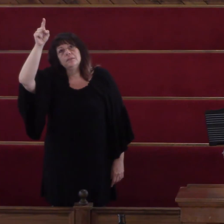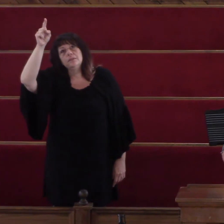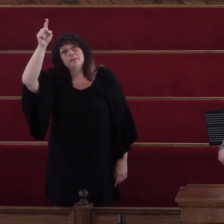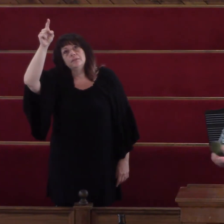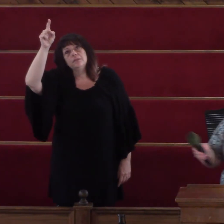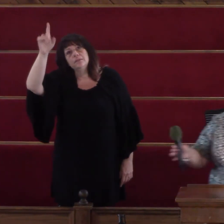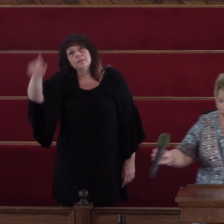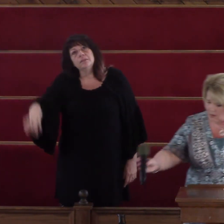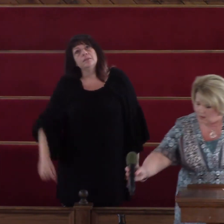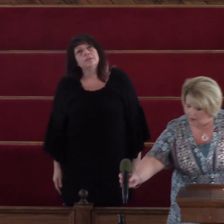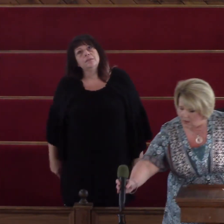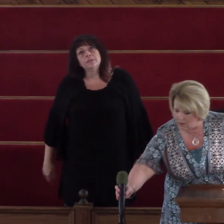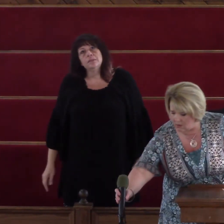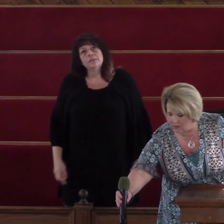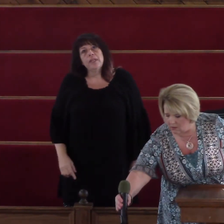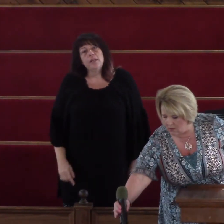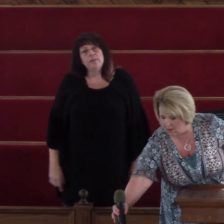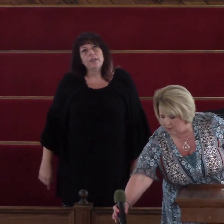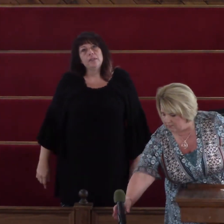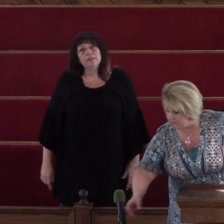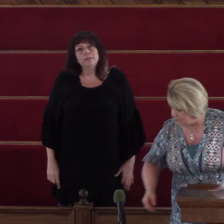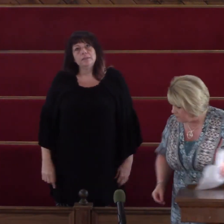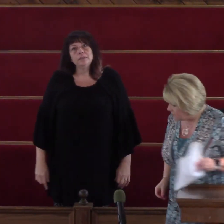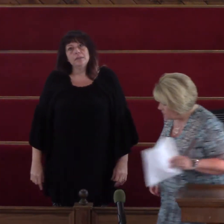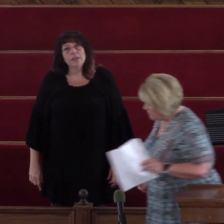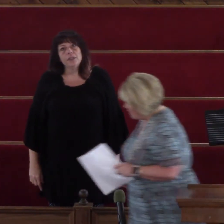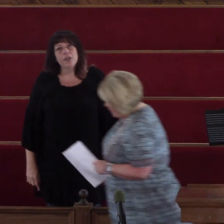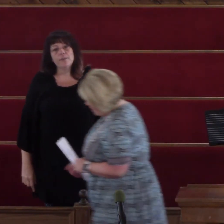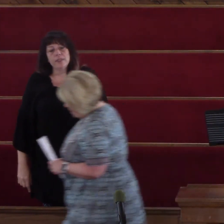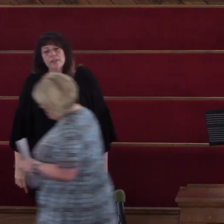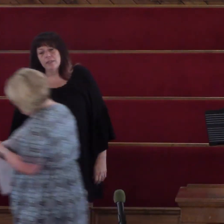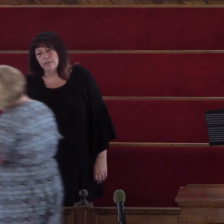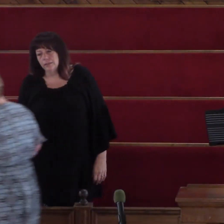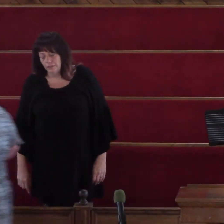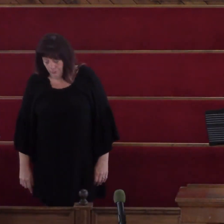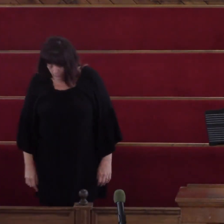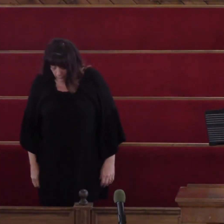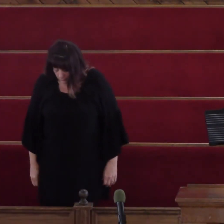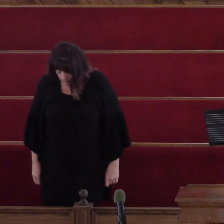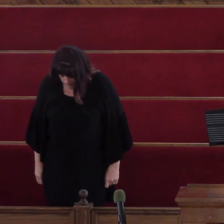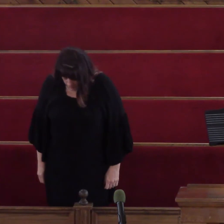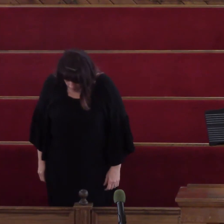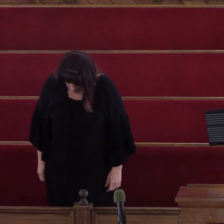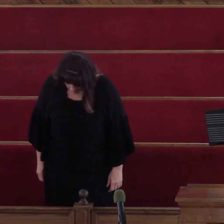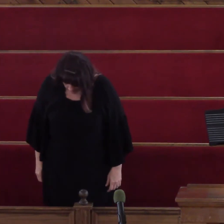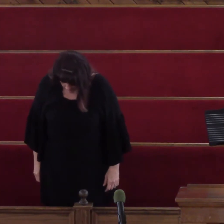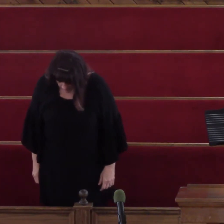It's my desire Praise to the Lord Praise